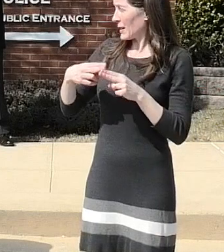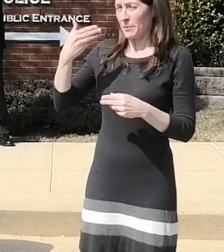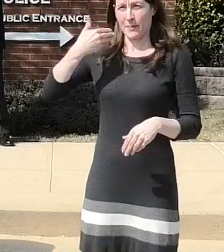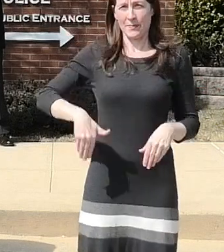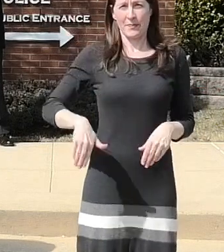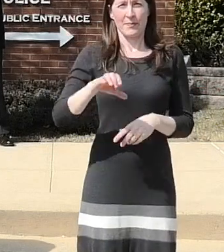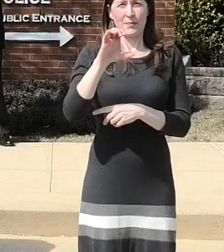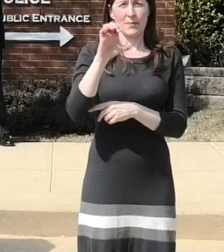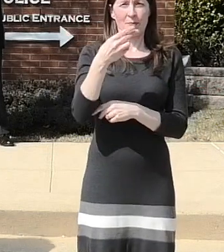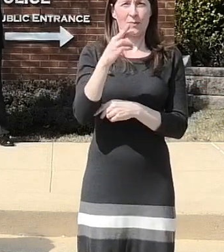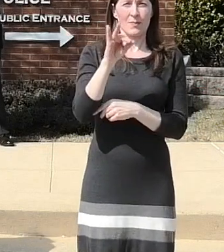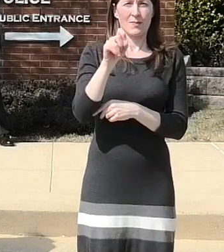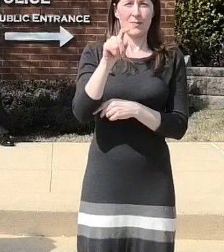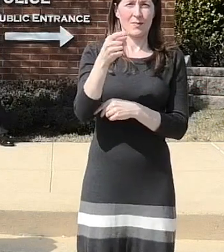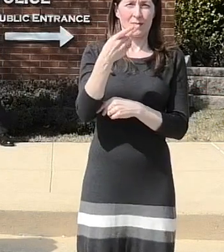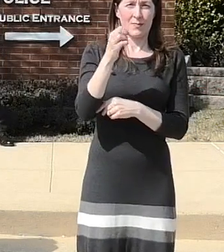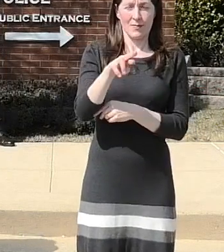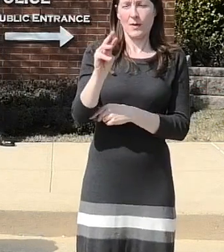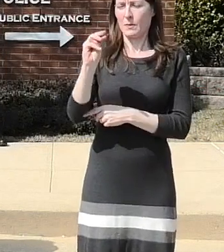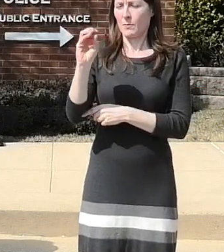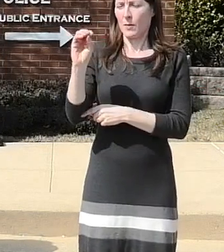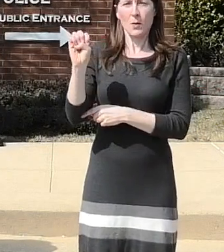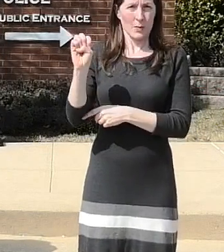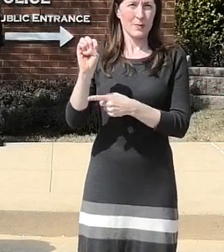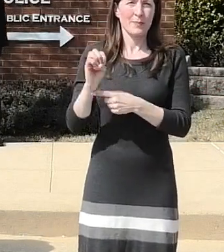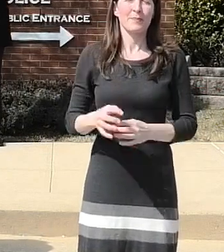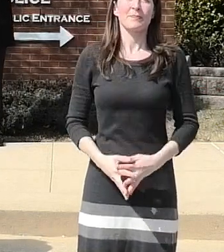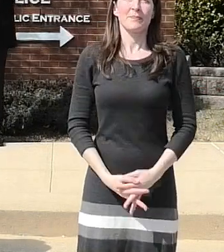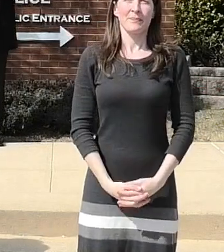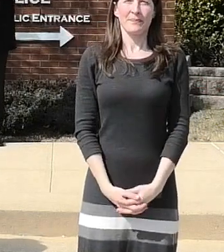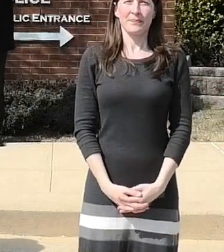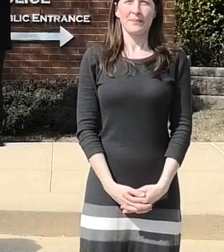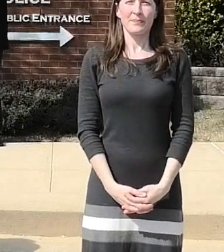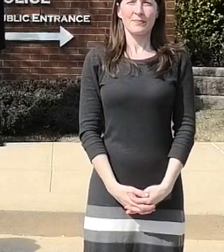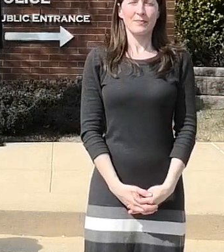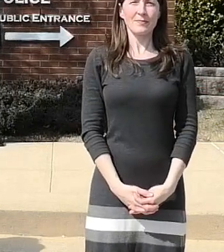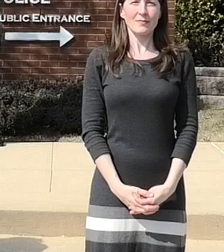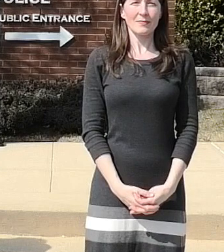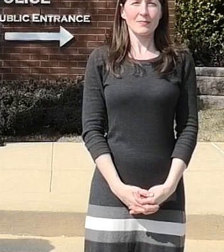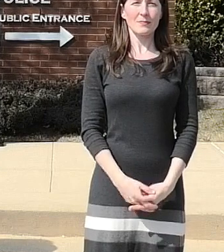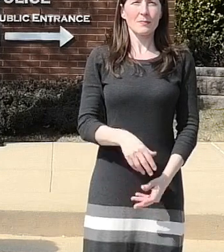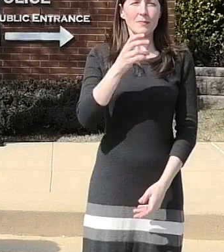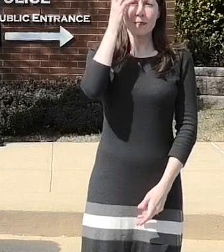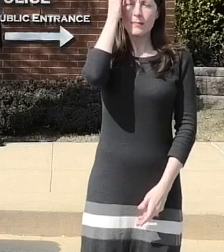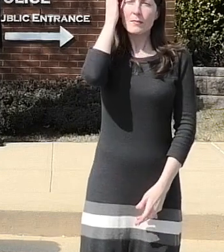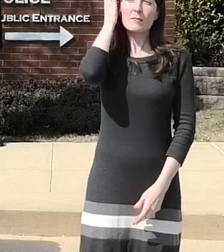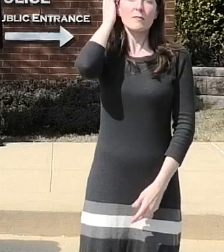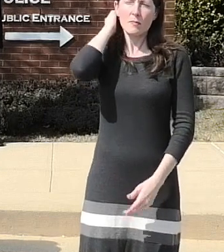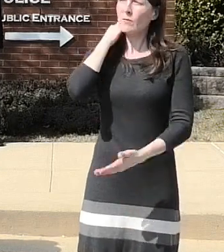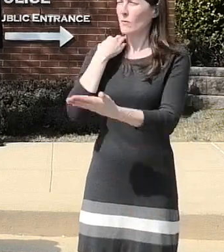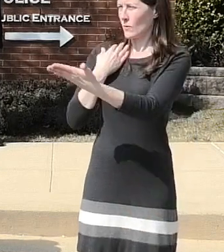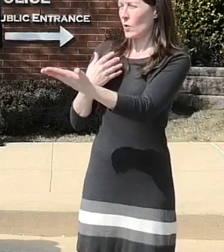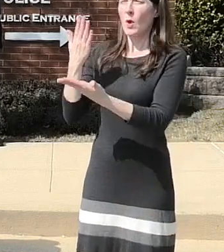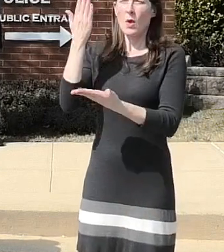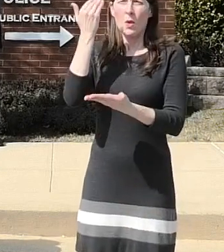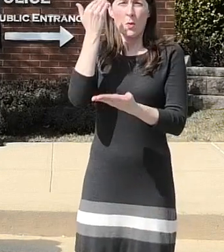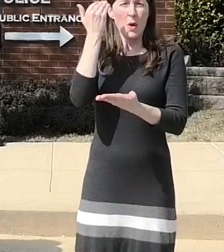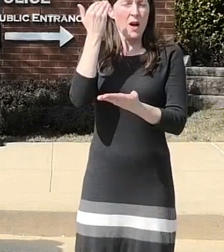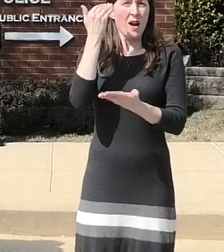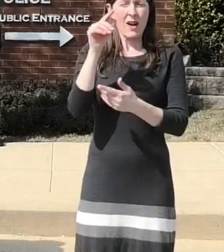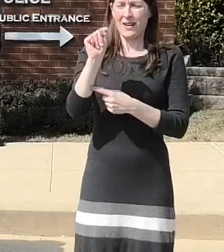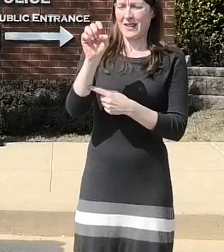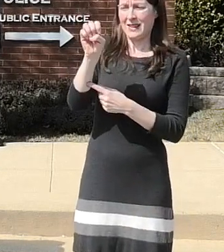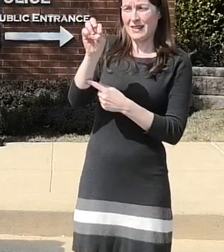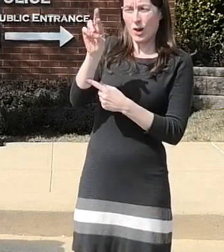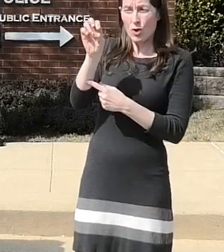christopher mo moe um to your question i think that has to do with the fact the repetitive nature in a